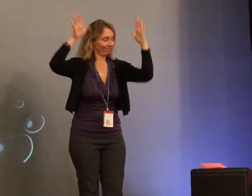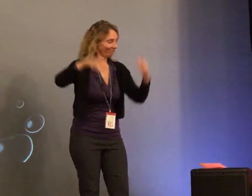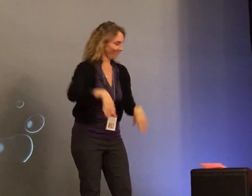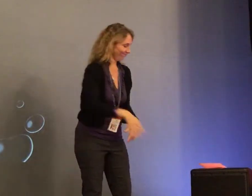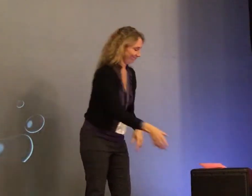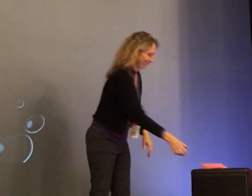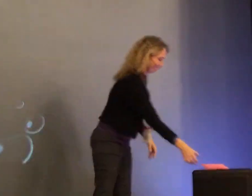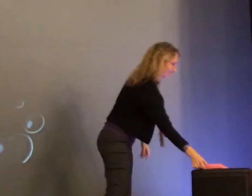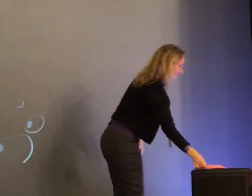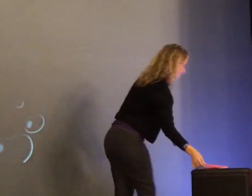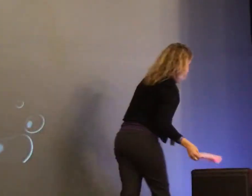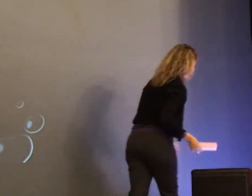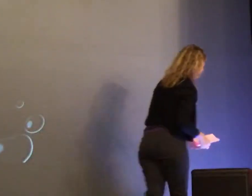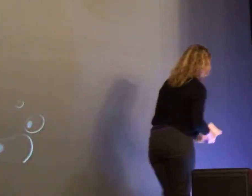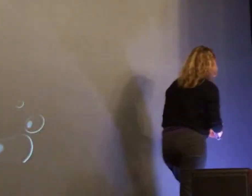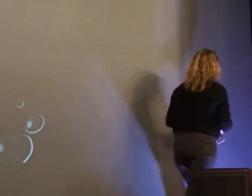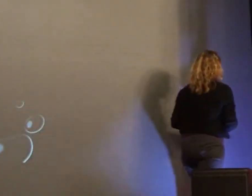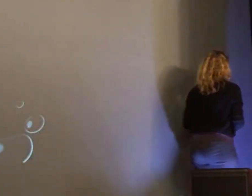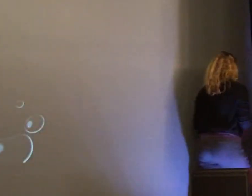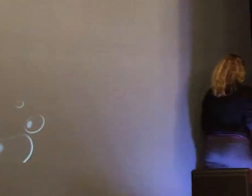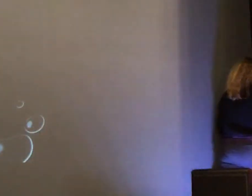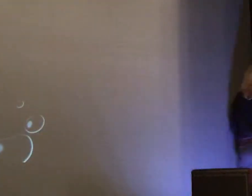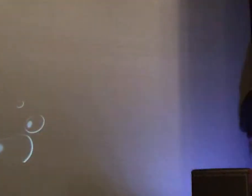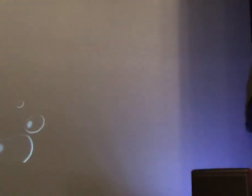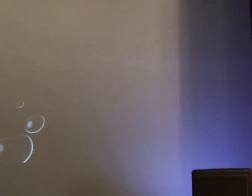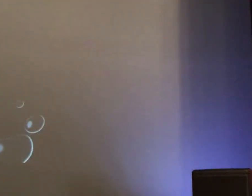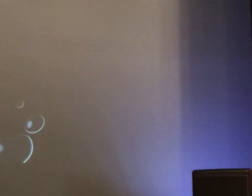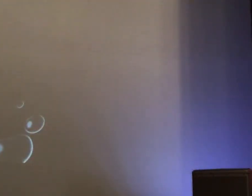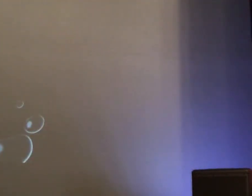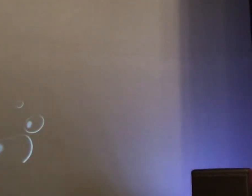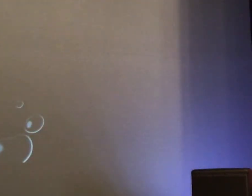be forgotten. We love you, Don.